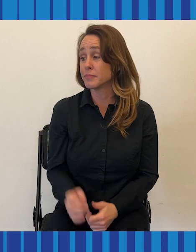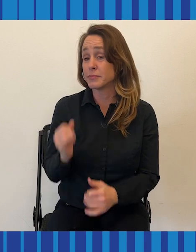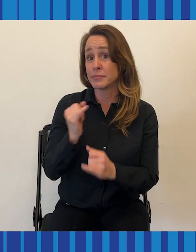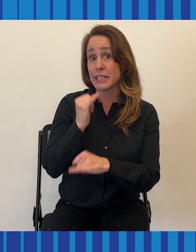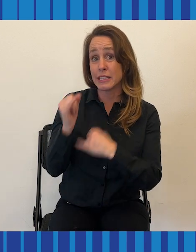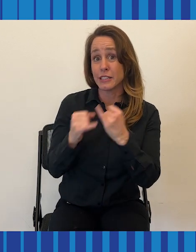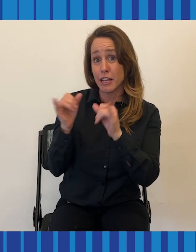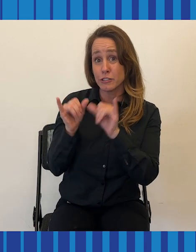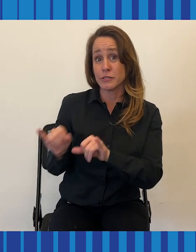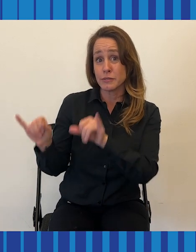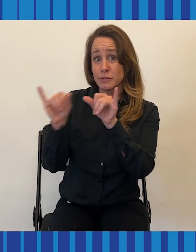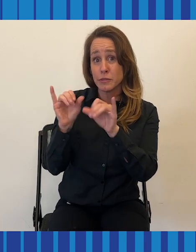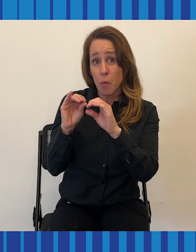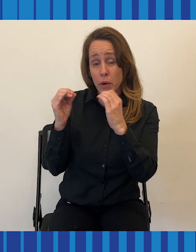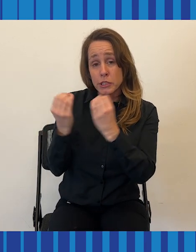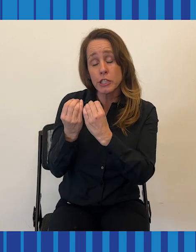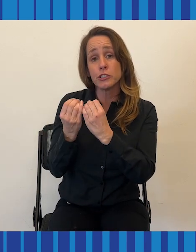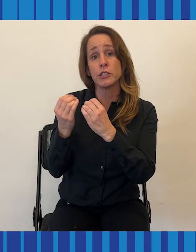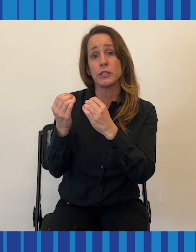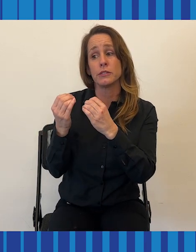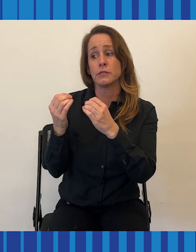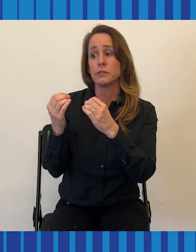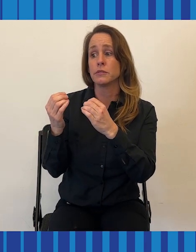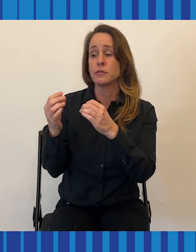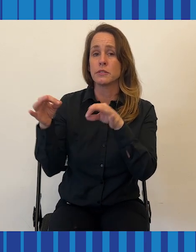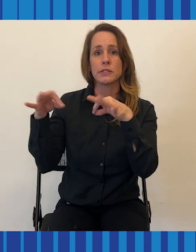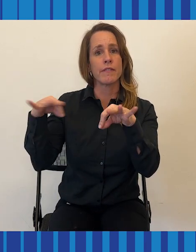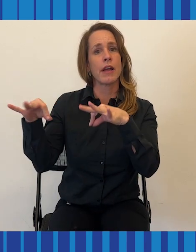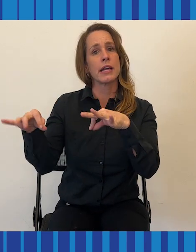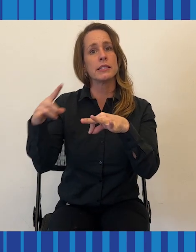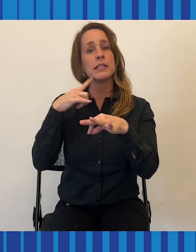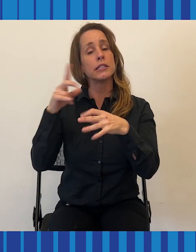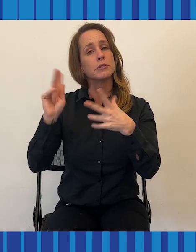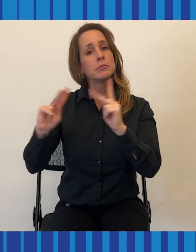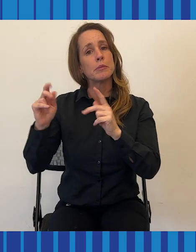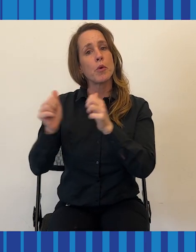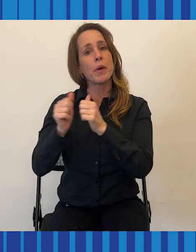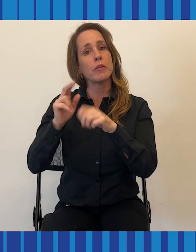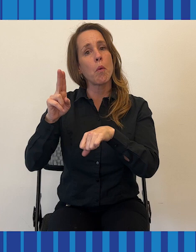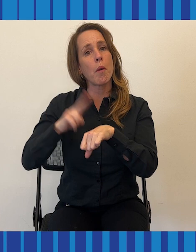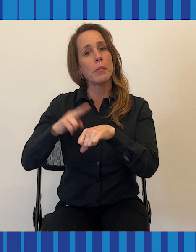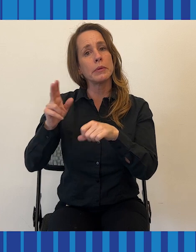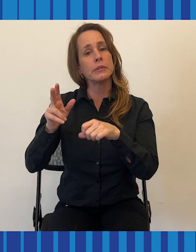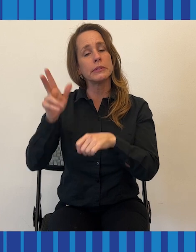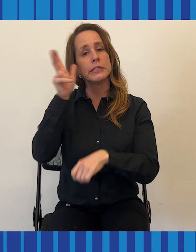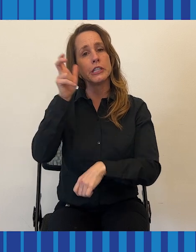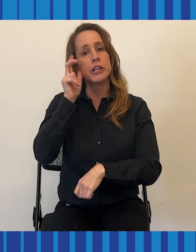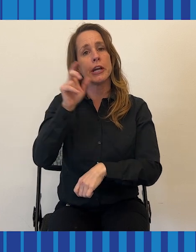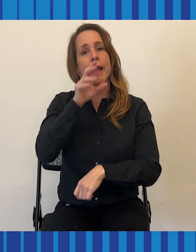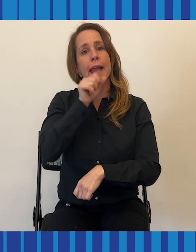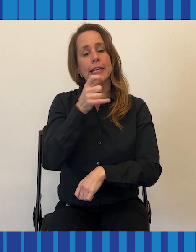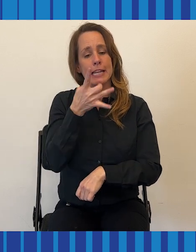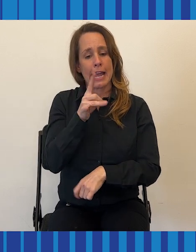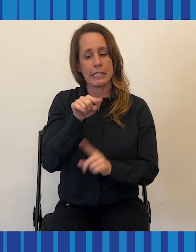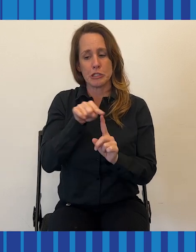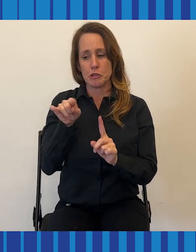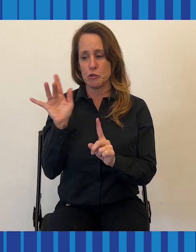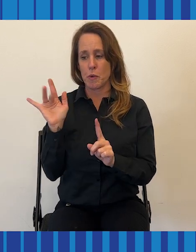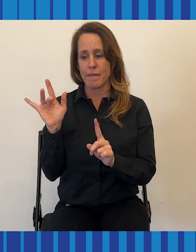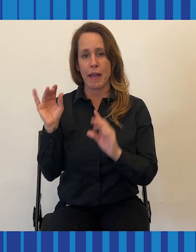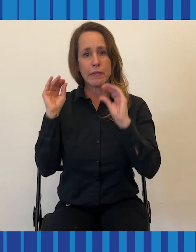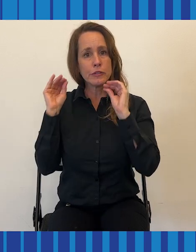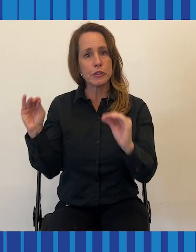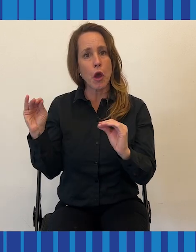The International Standards Organization defines people with quote-unquote normal hearing to be between the ages